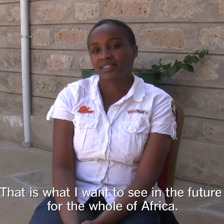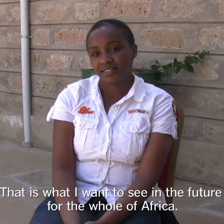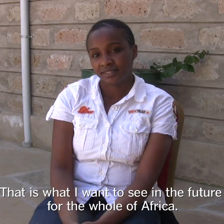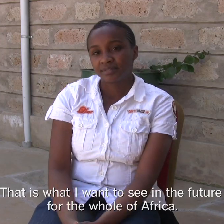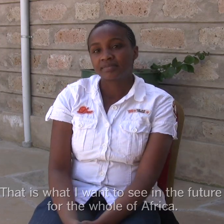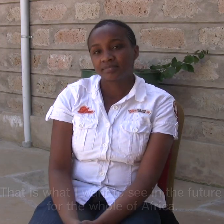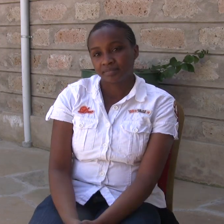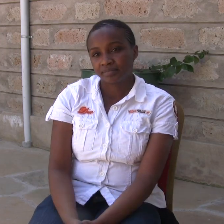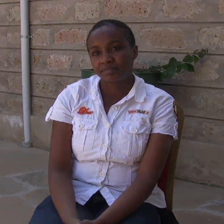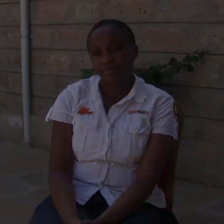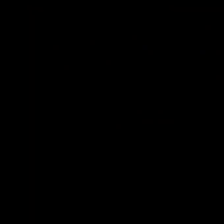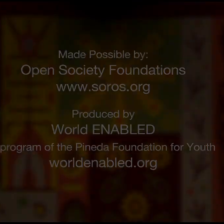Africa. Thank you.